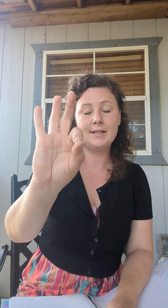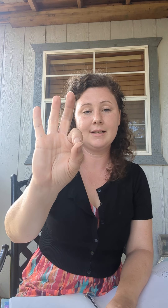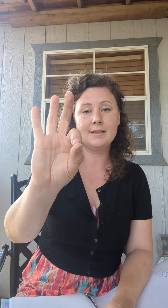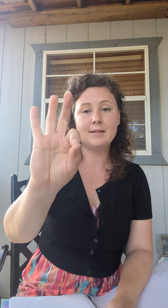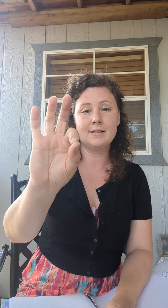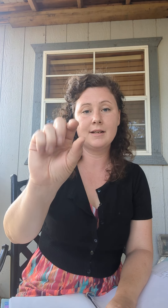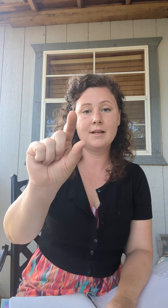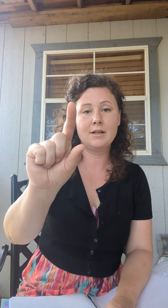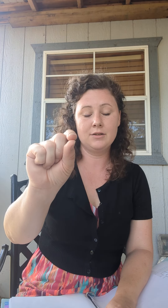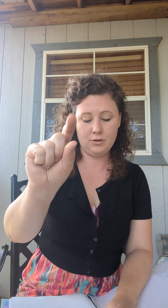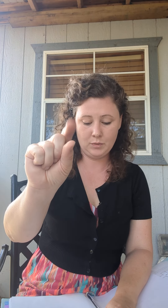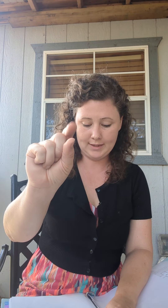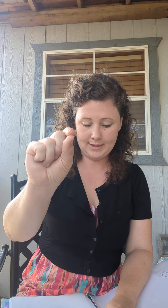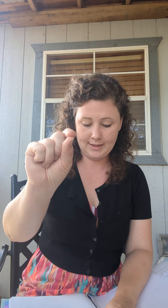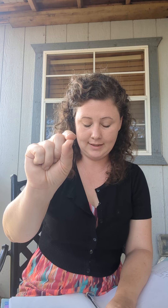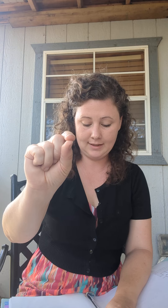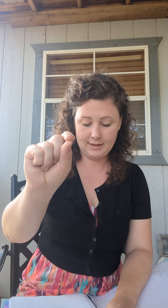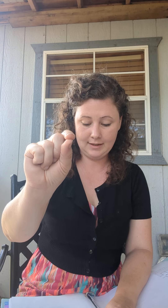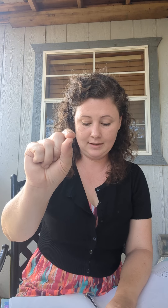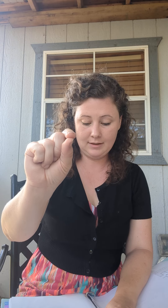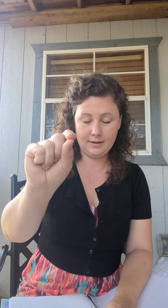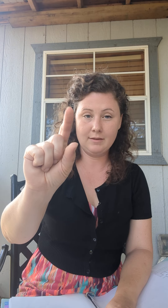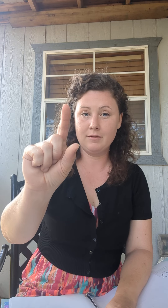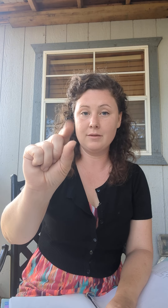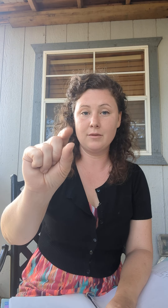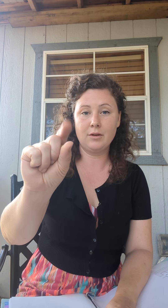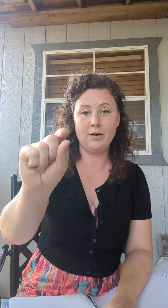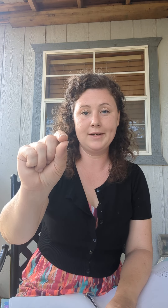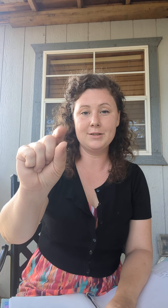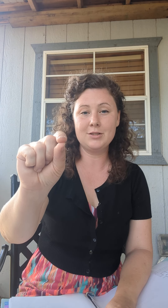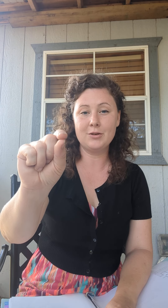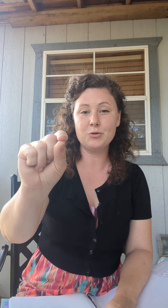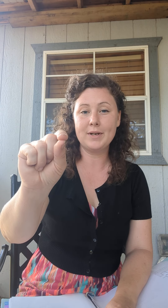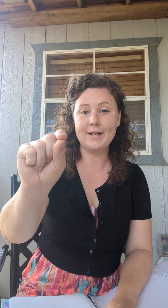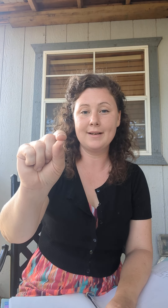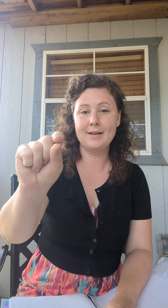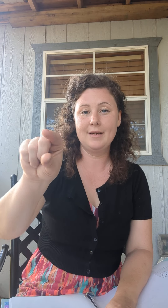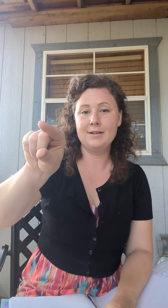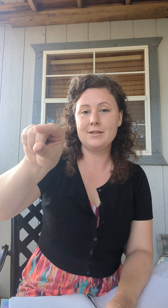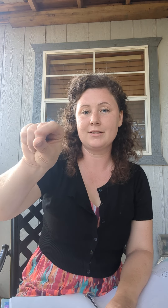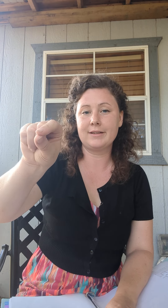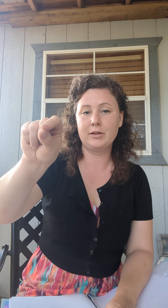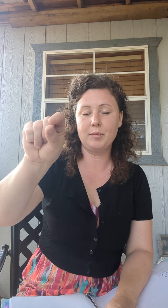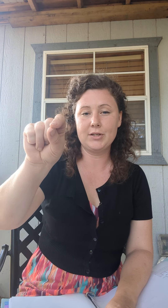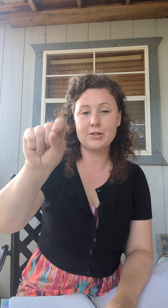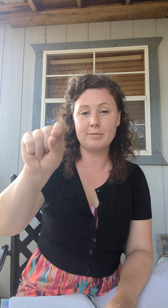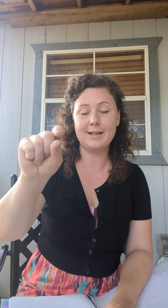20. I'll go ahead and show you 20. Just looks like a little bird chirping.